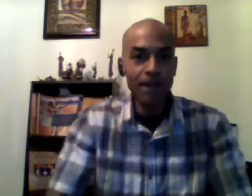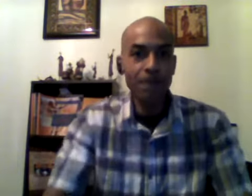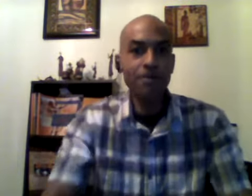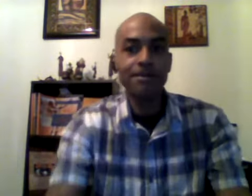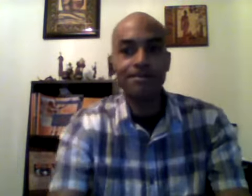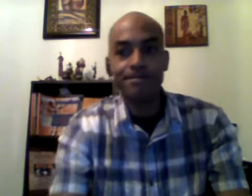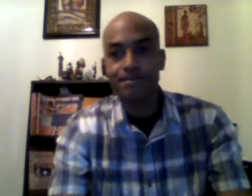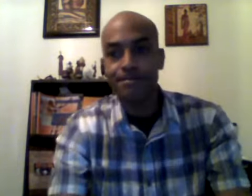family